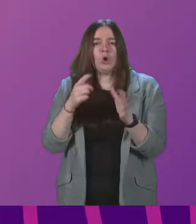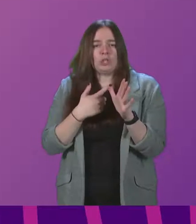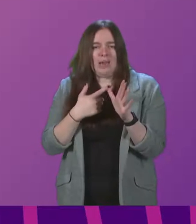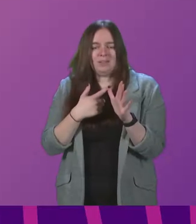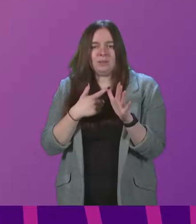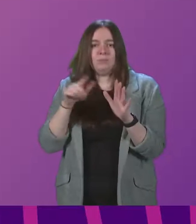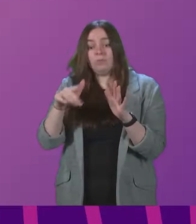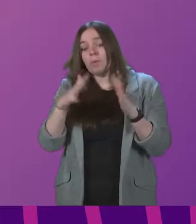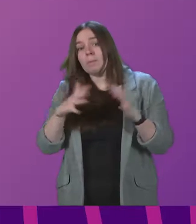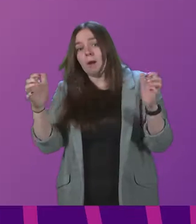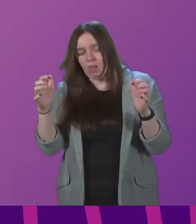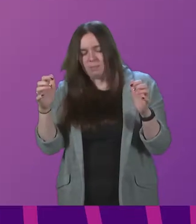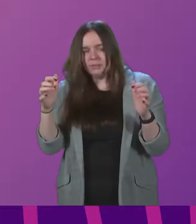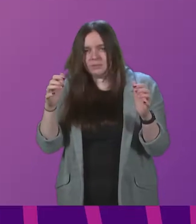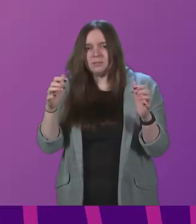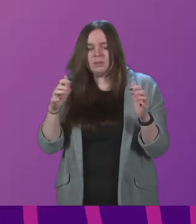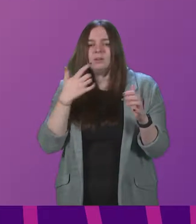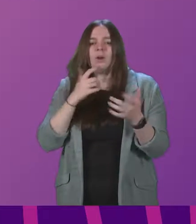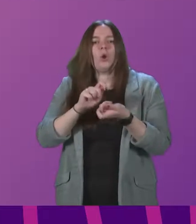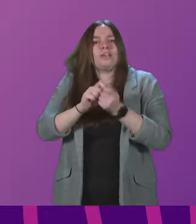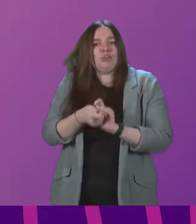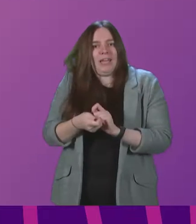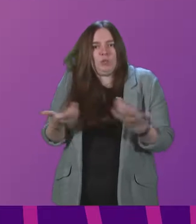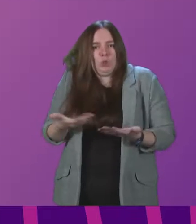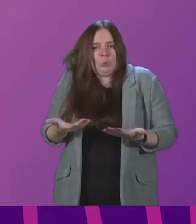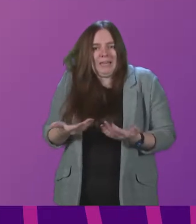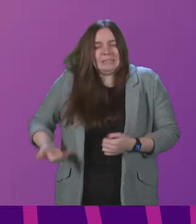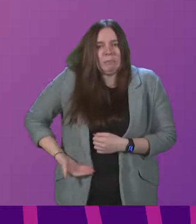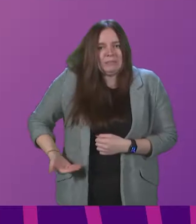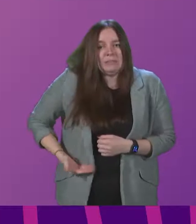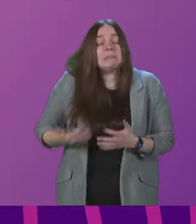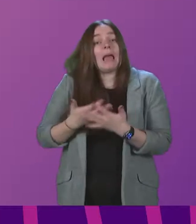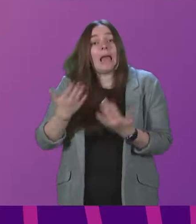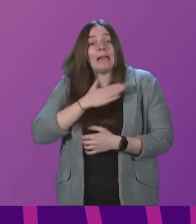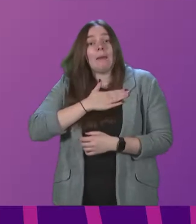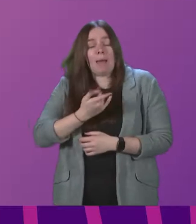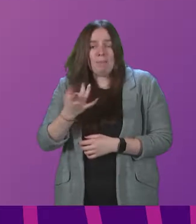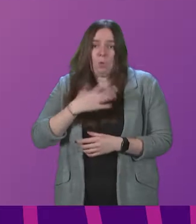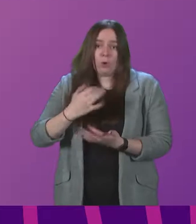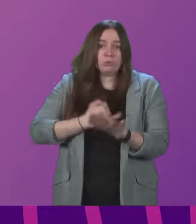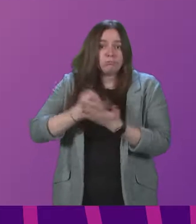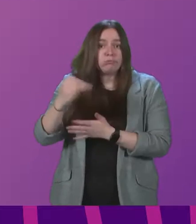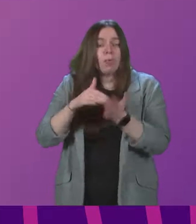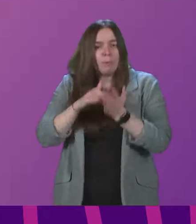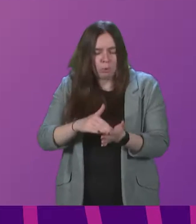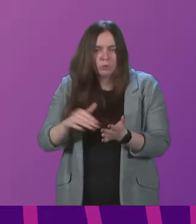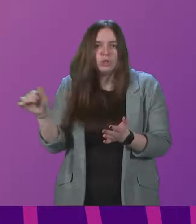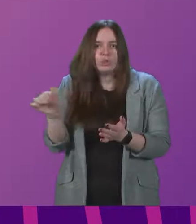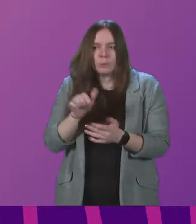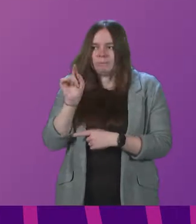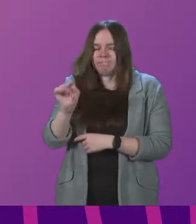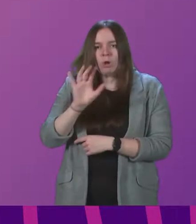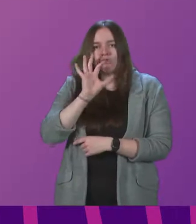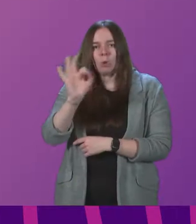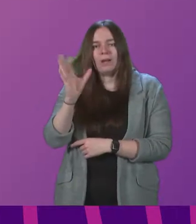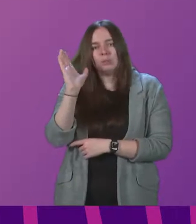on behalf of the Parliamentary Bureau, on a change to today's business. Any member who wishes to speak against the motion should press their request to speak